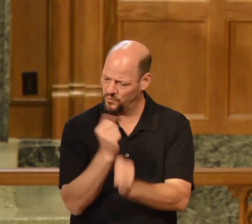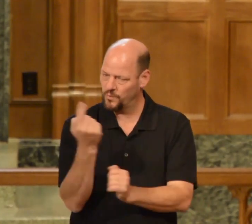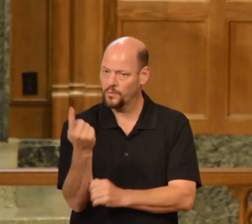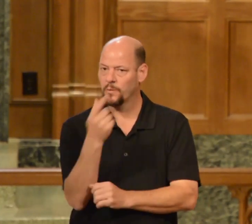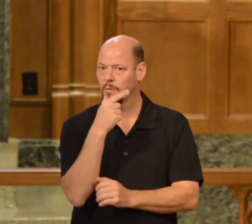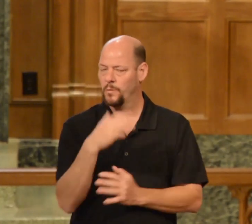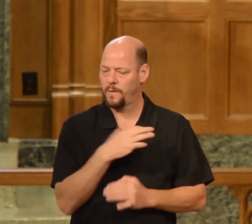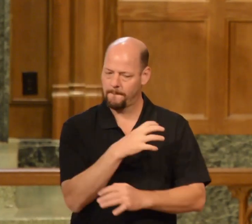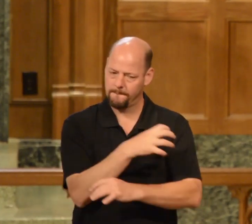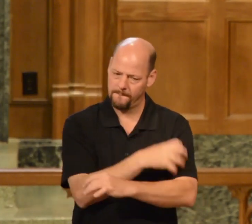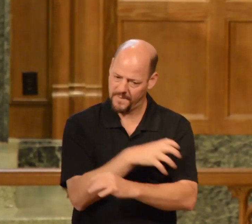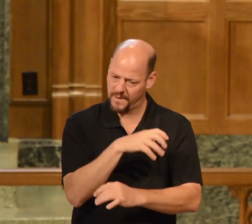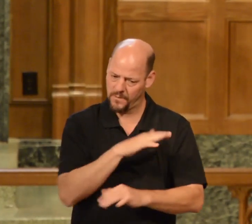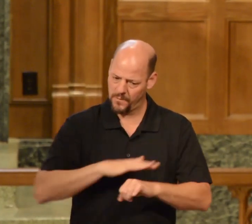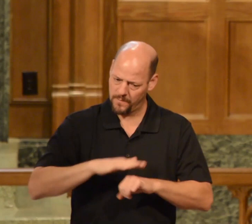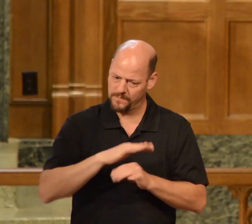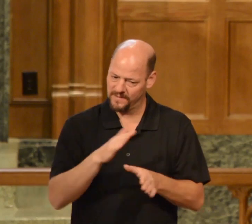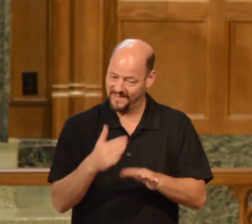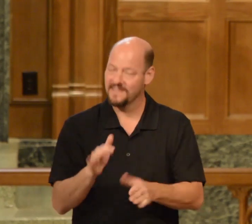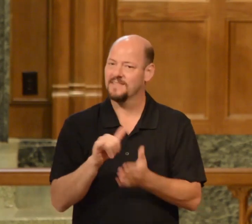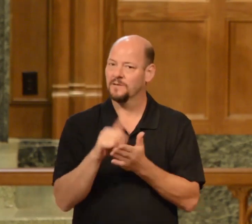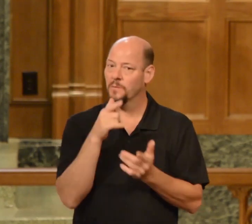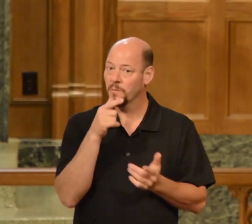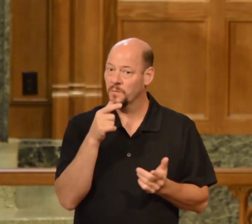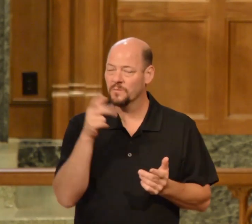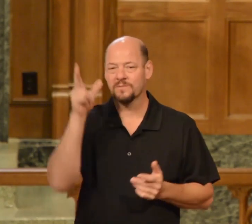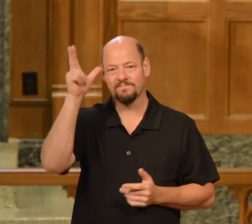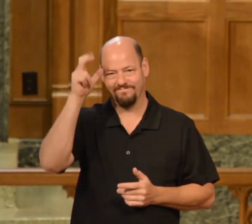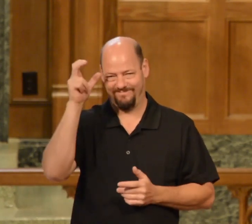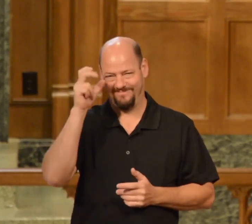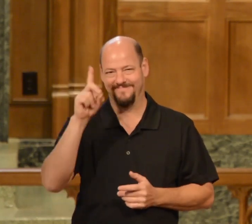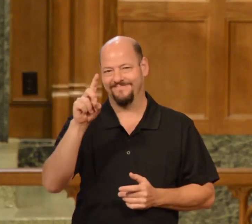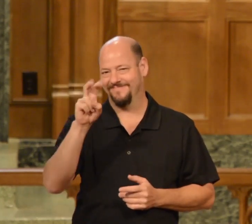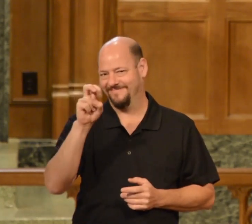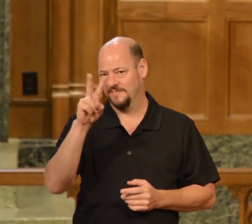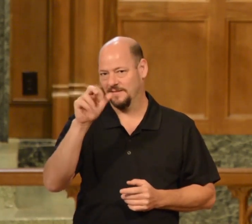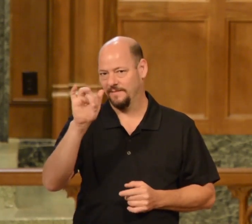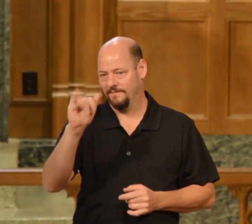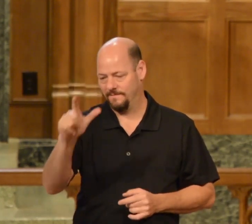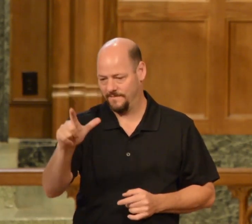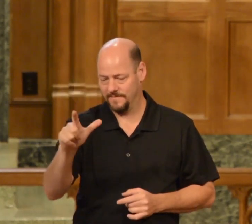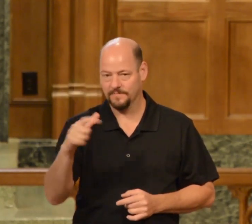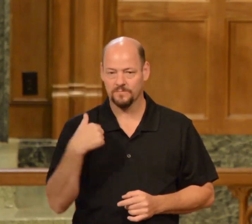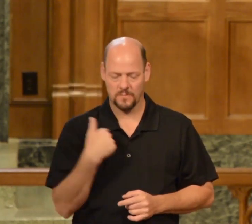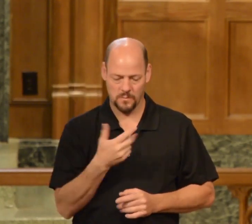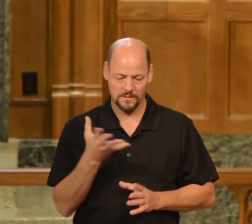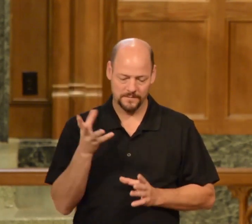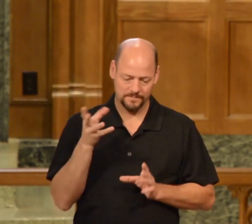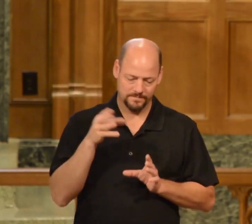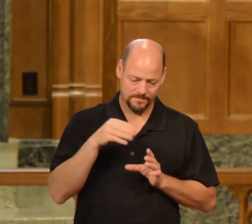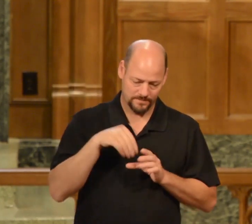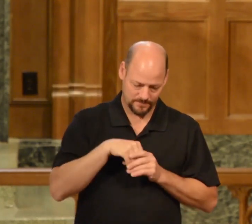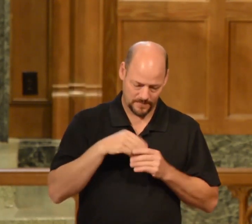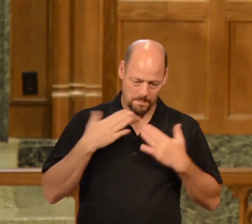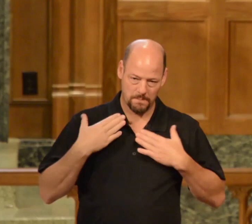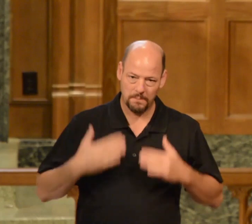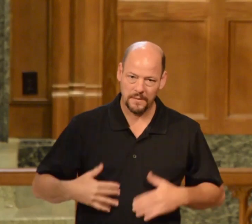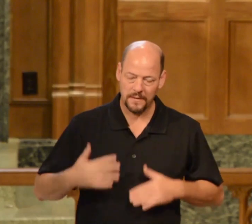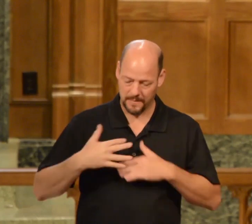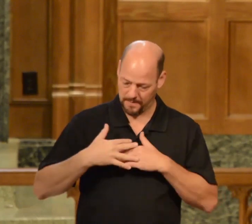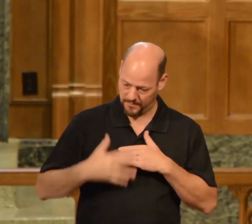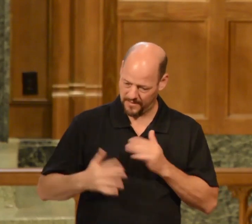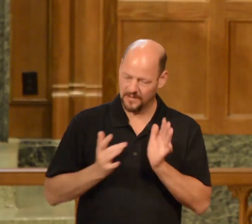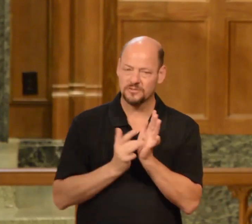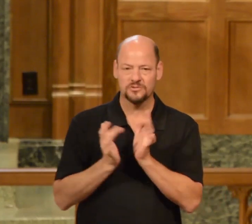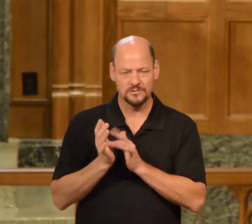devil. That's Hebrews 2.14. That just as we partake of flesh and blood, so Jesus partook of the same, so